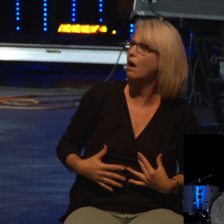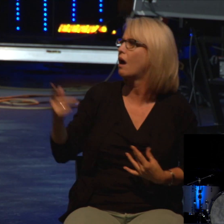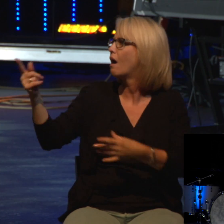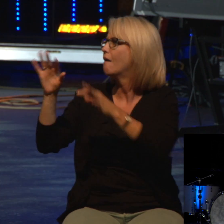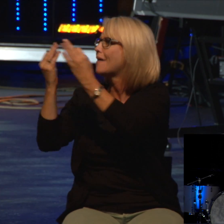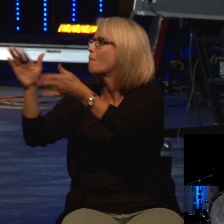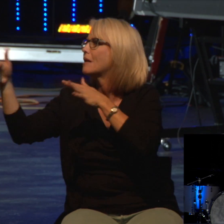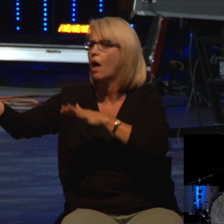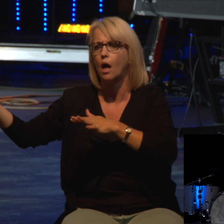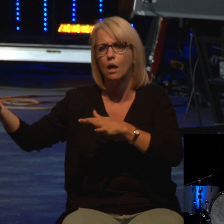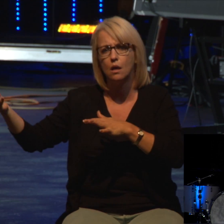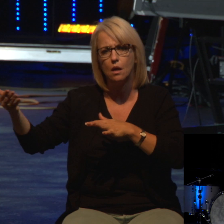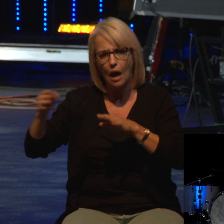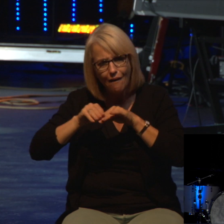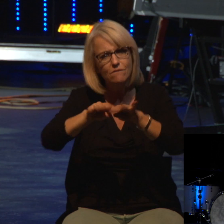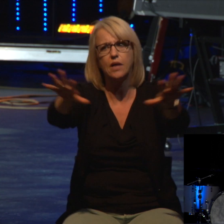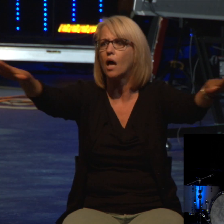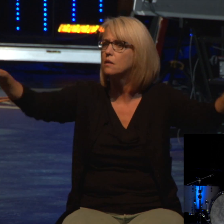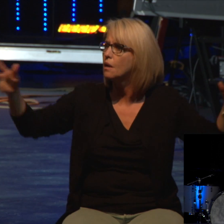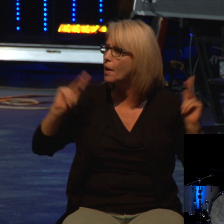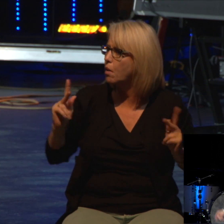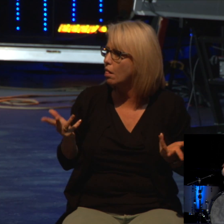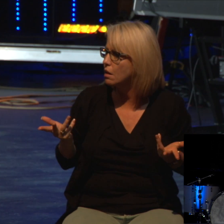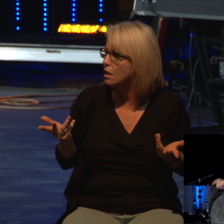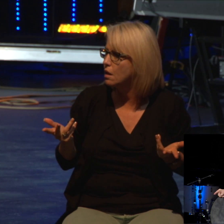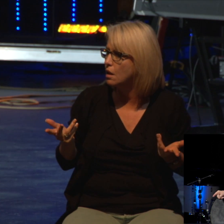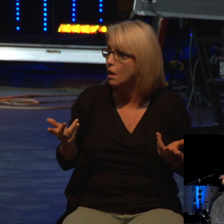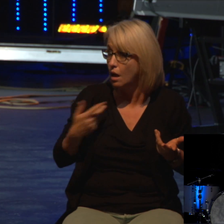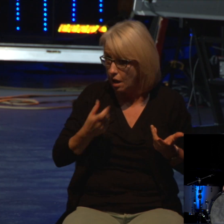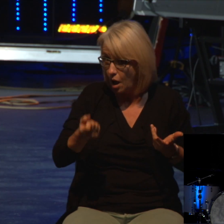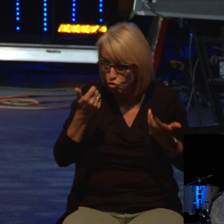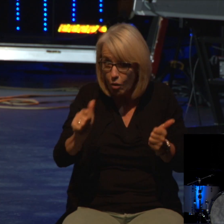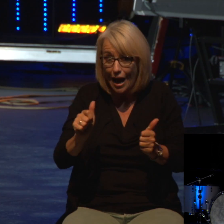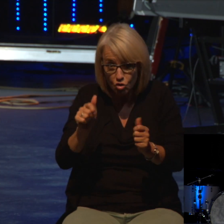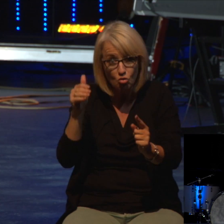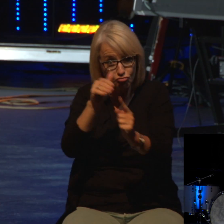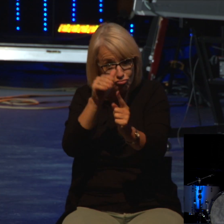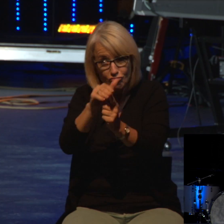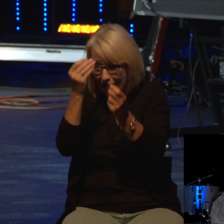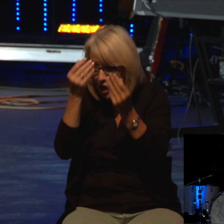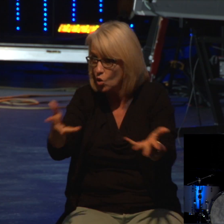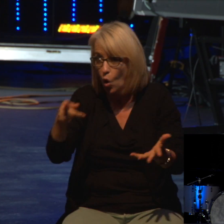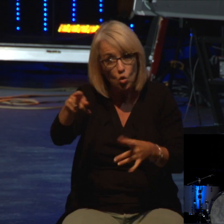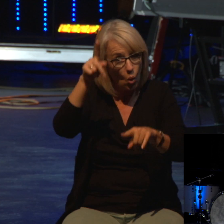things are in the Bible to convict us of the fact we never sin and get by and we're going to pay the price.